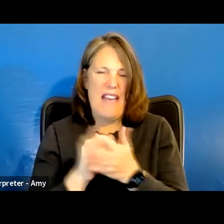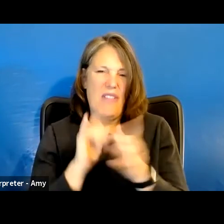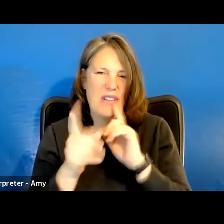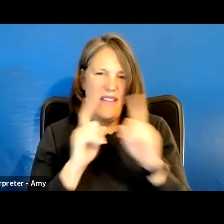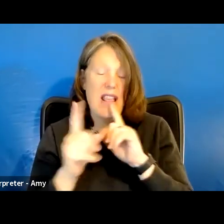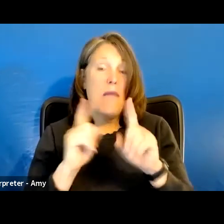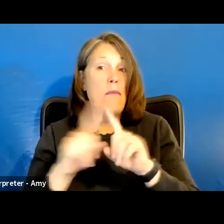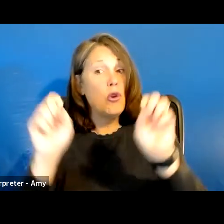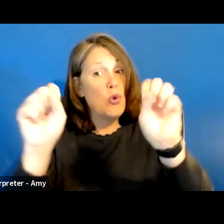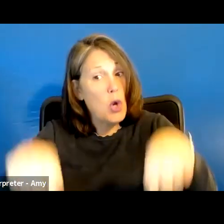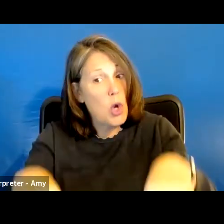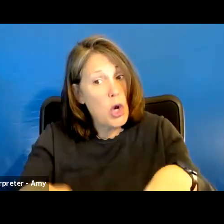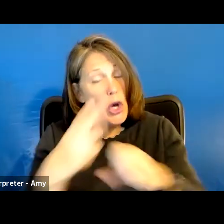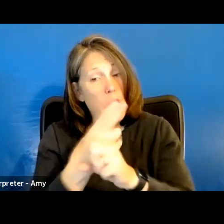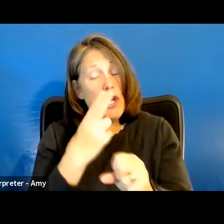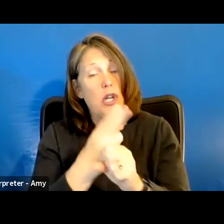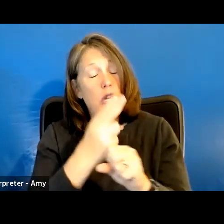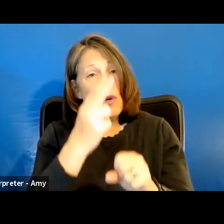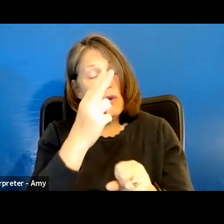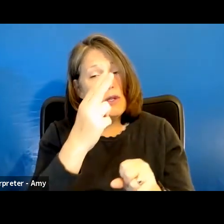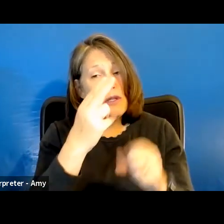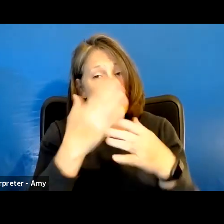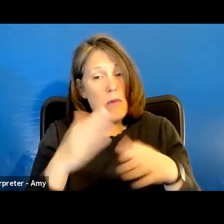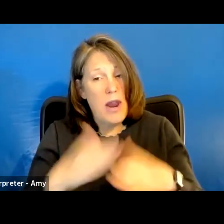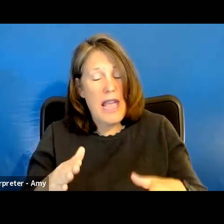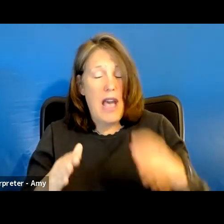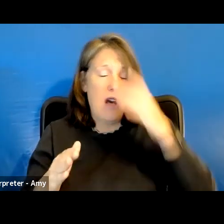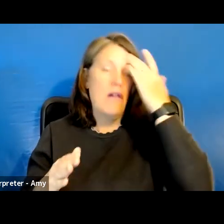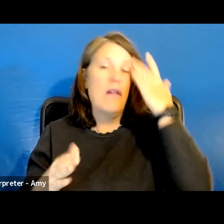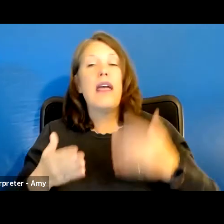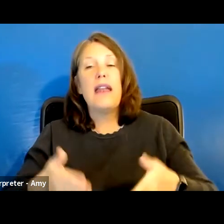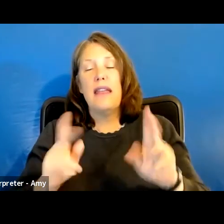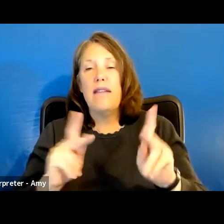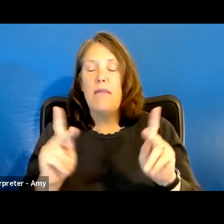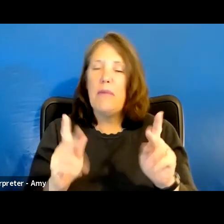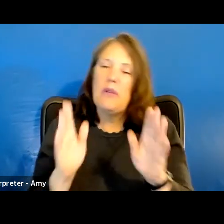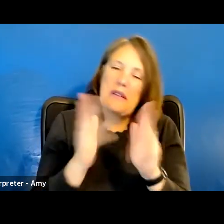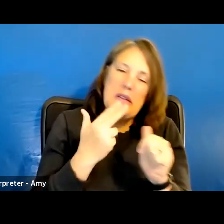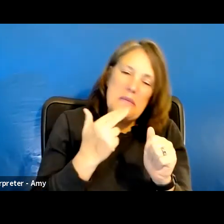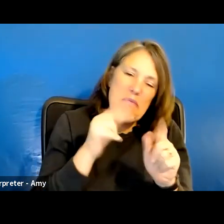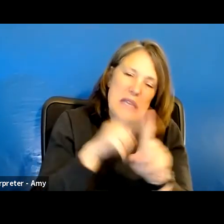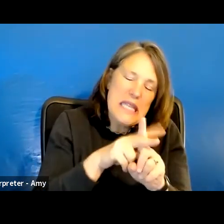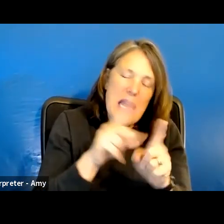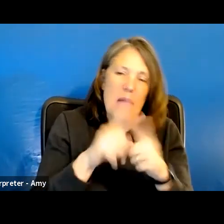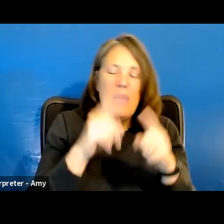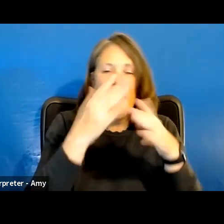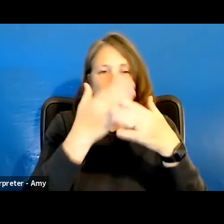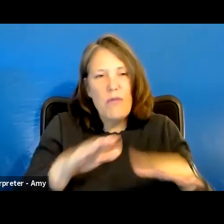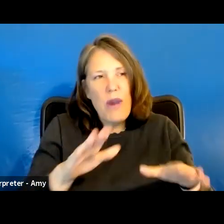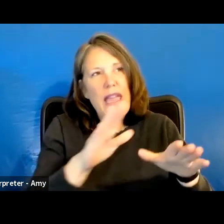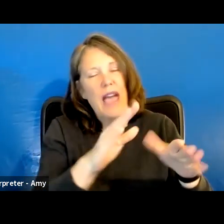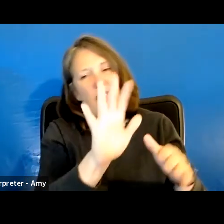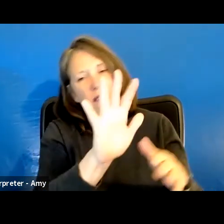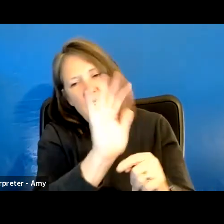But you certainly could use breakout sessions and kind of give people a small assignment to break out for five or 10 minutes